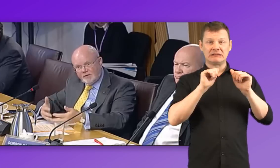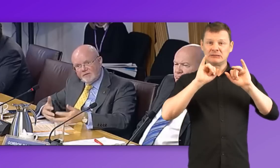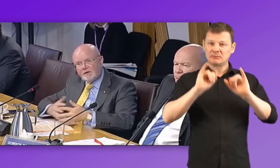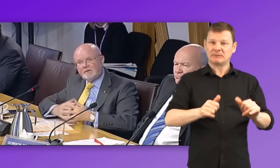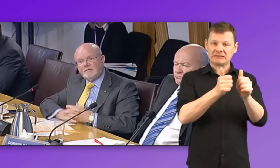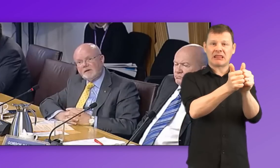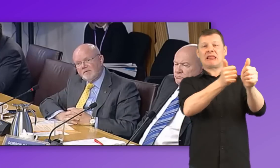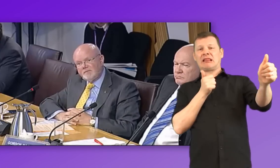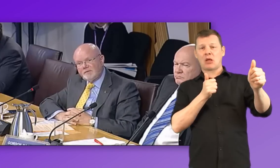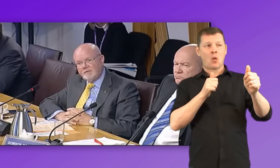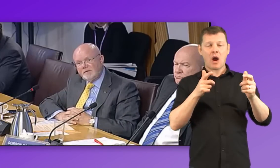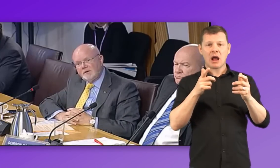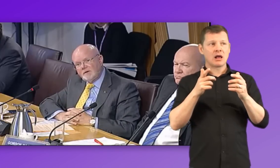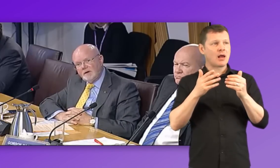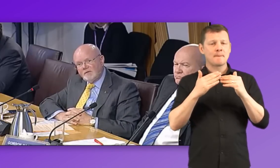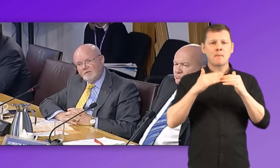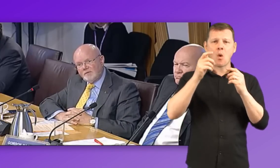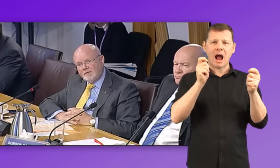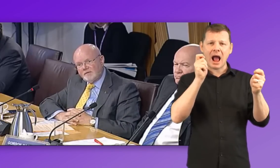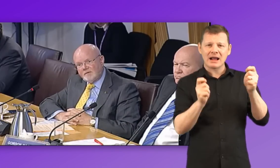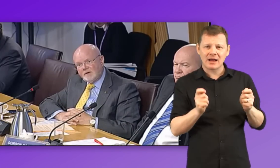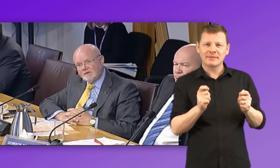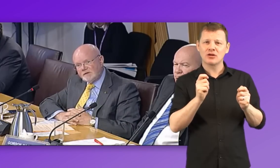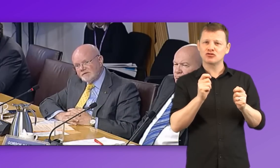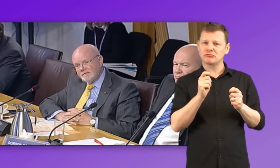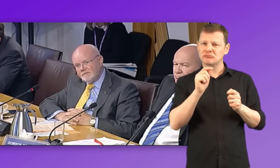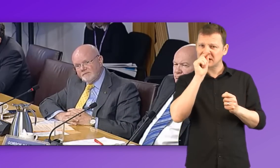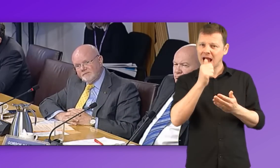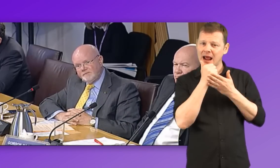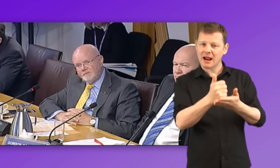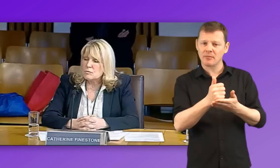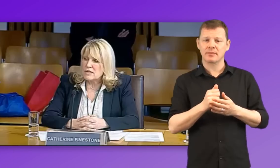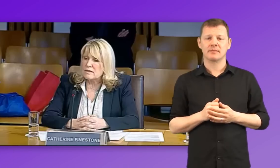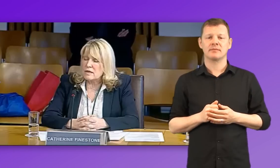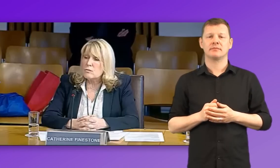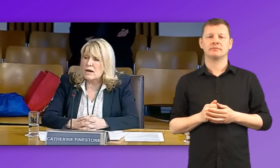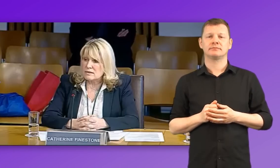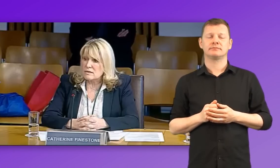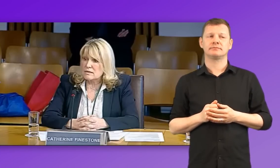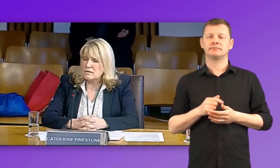done to that to enable them to carry on with their education? Children are able to now access